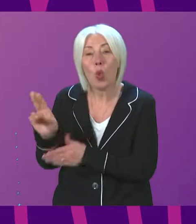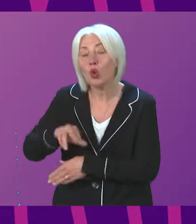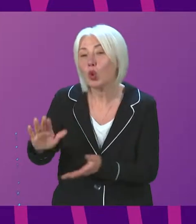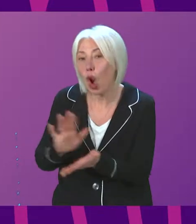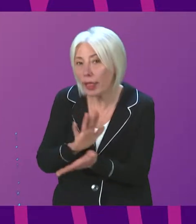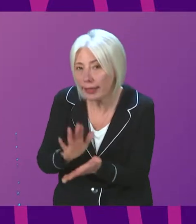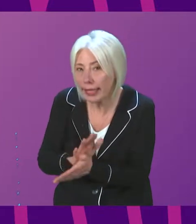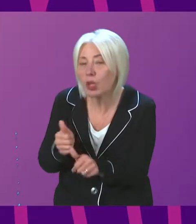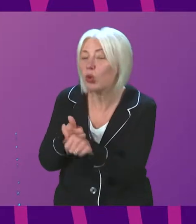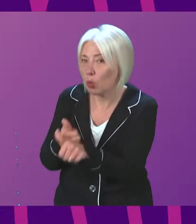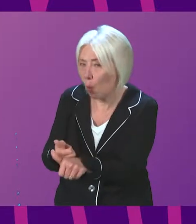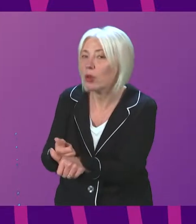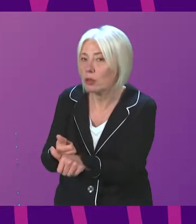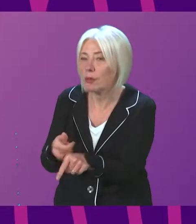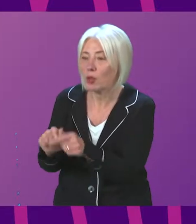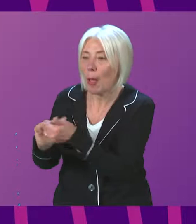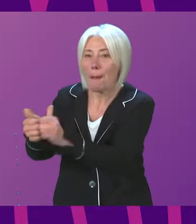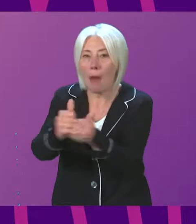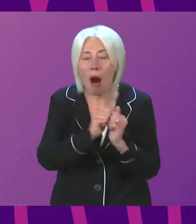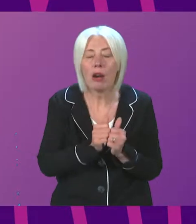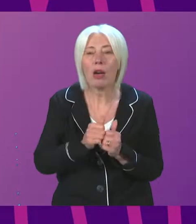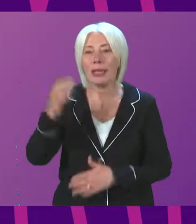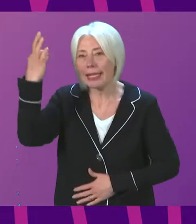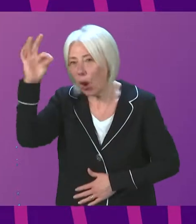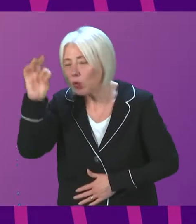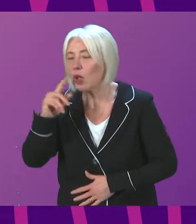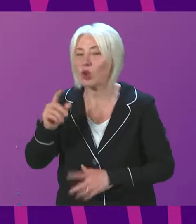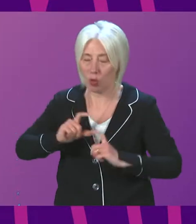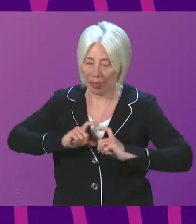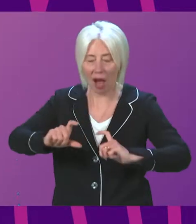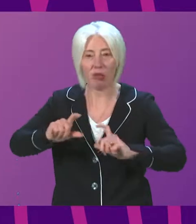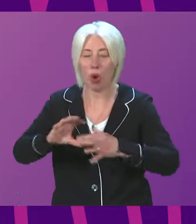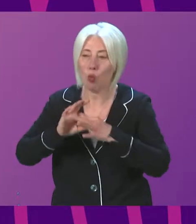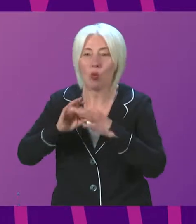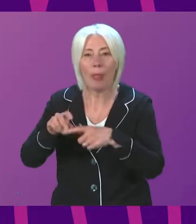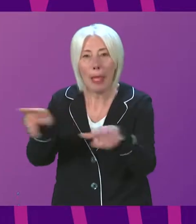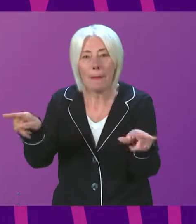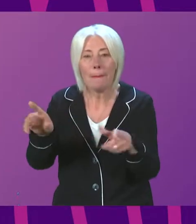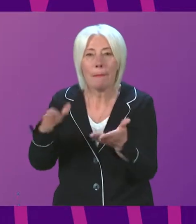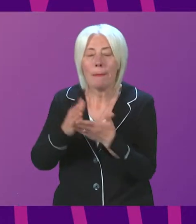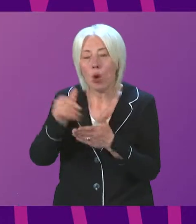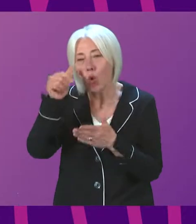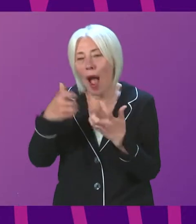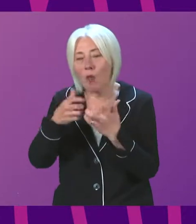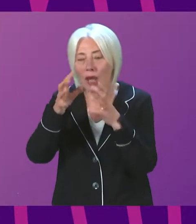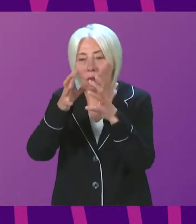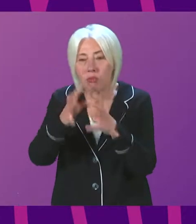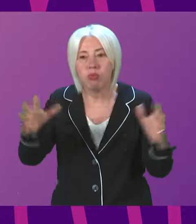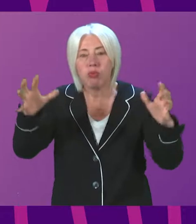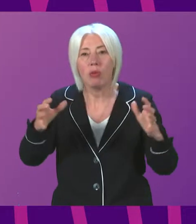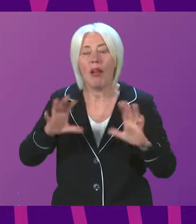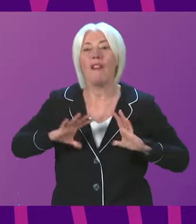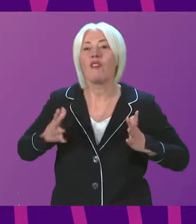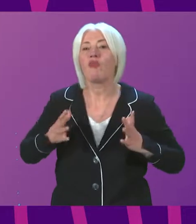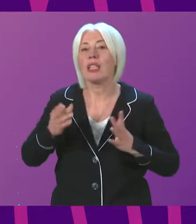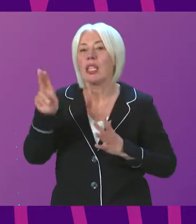and we will work with partners and local authorities over the coming months in preparation for the further planned expansion of free school meals